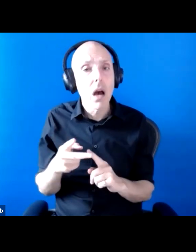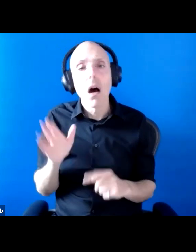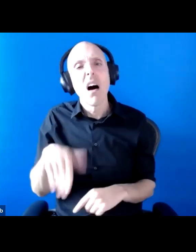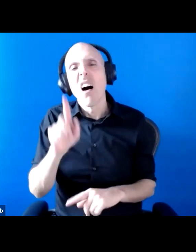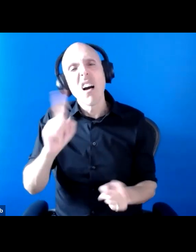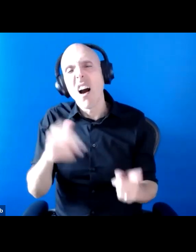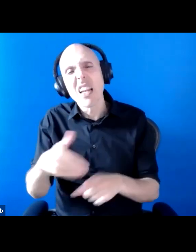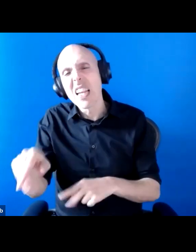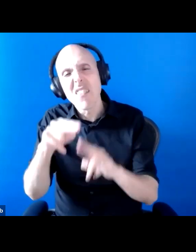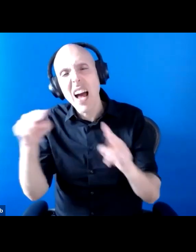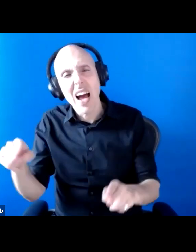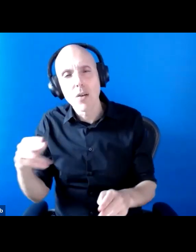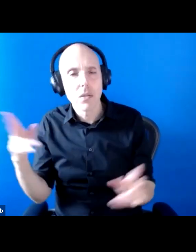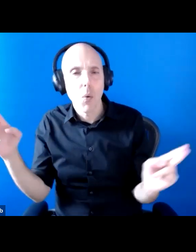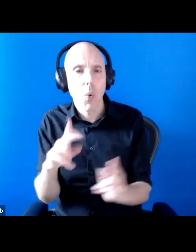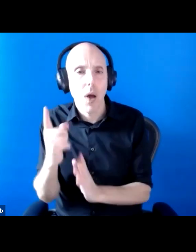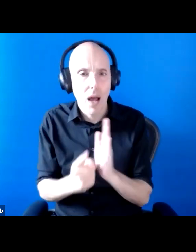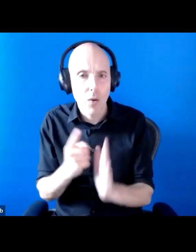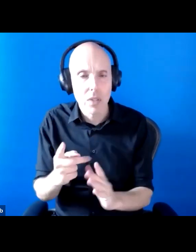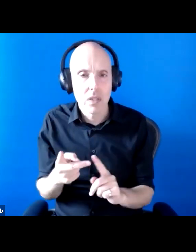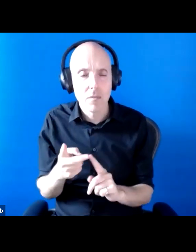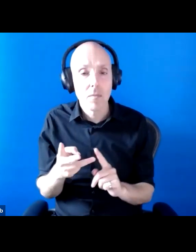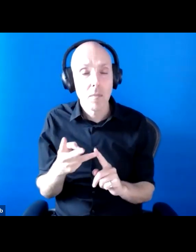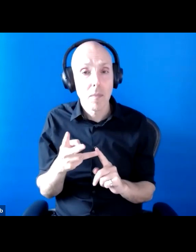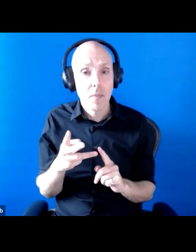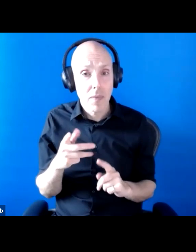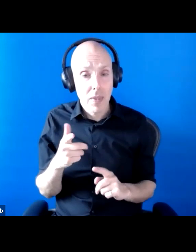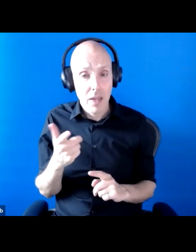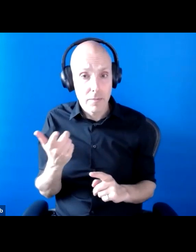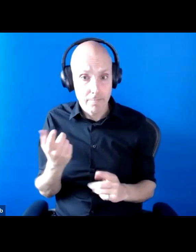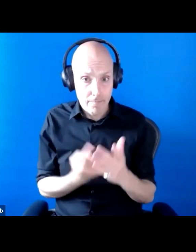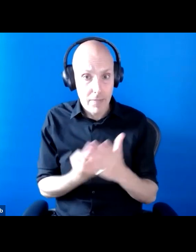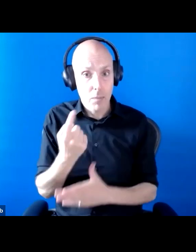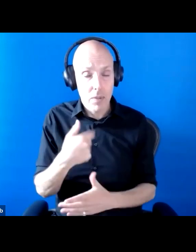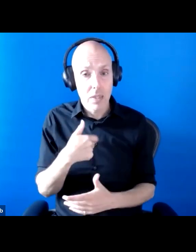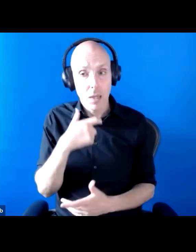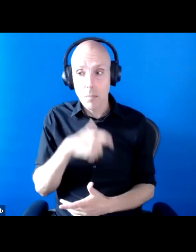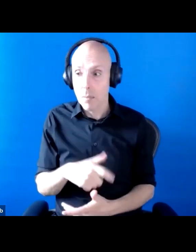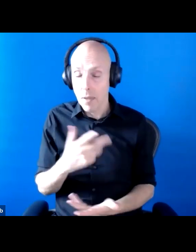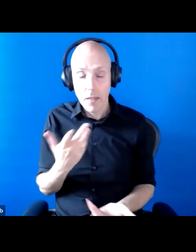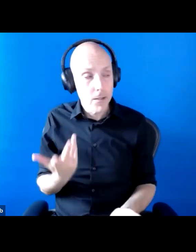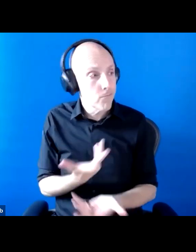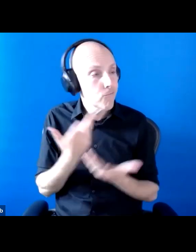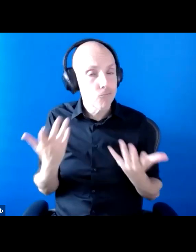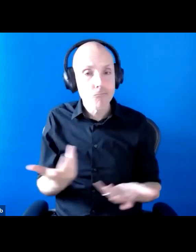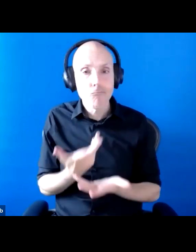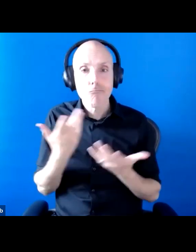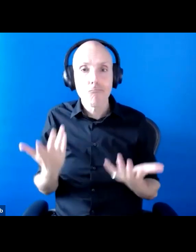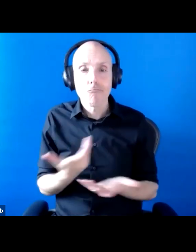you don't need as many hours and people found themselves definitely without the day centers they were going to